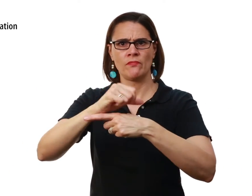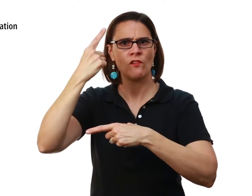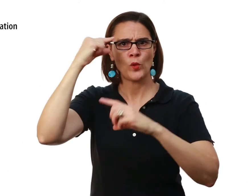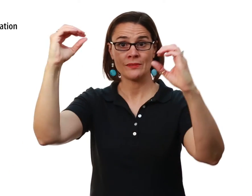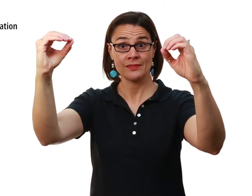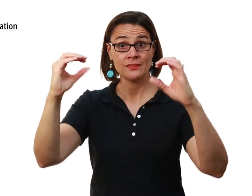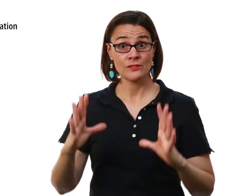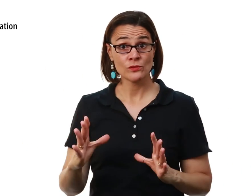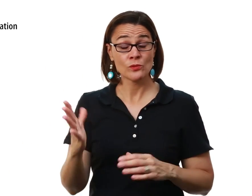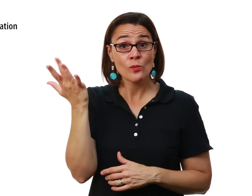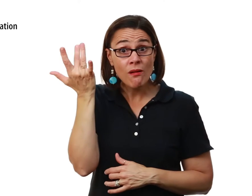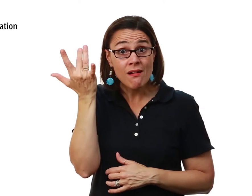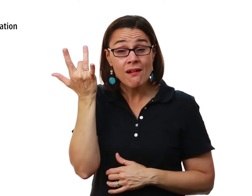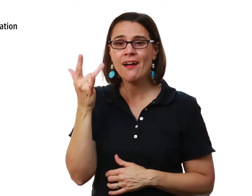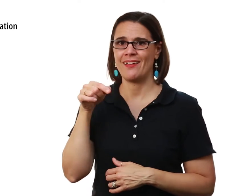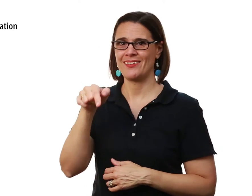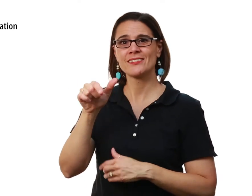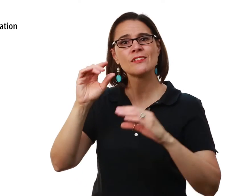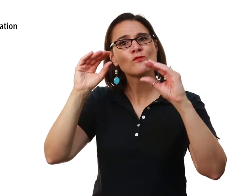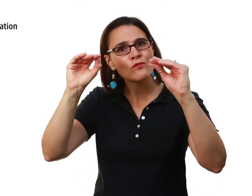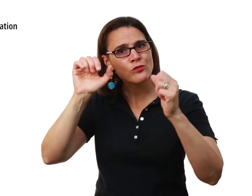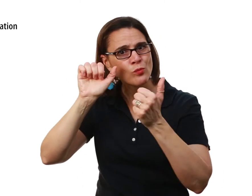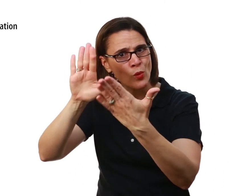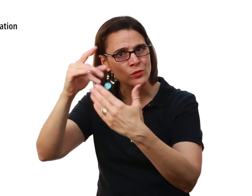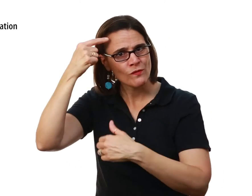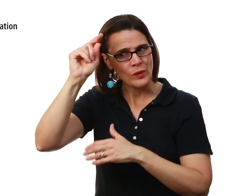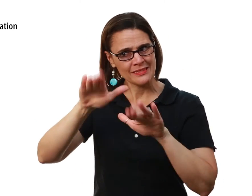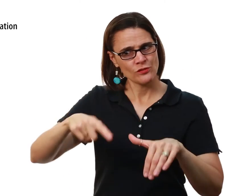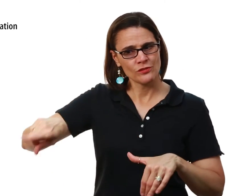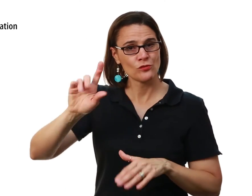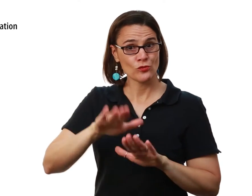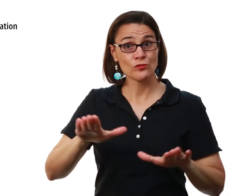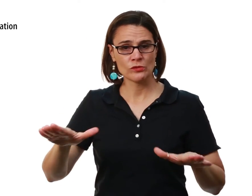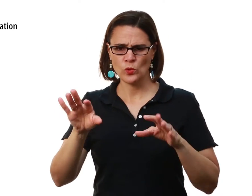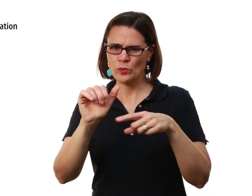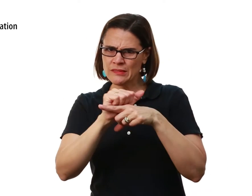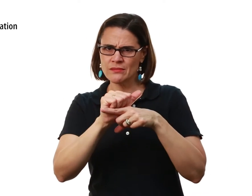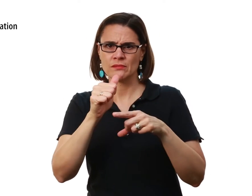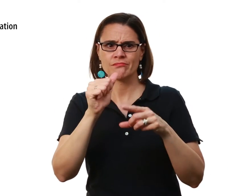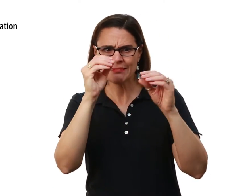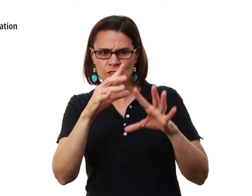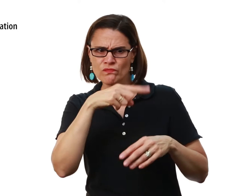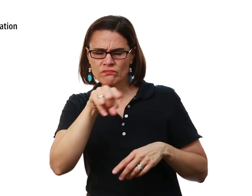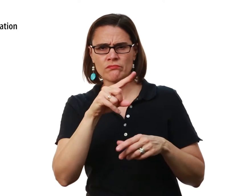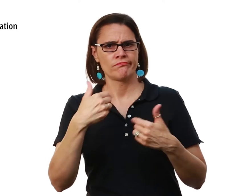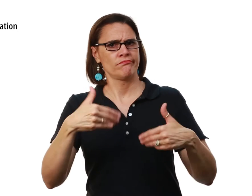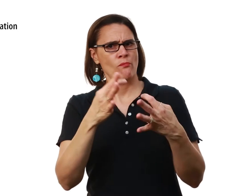training Because it is most important that this instructional approach is for the children So we must provide teachers with adequate